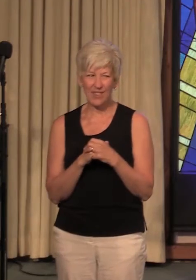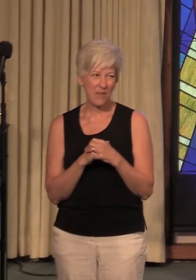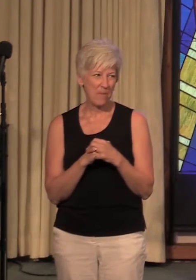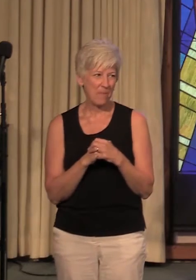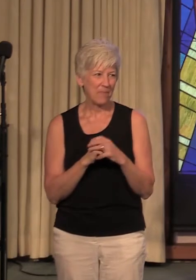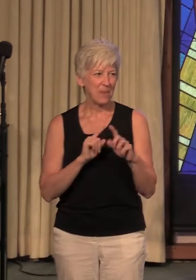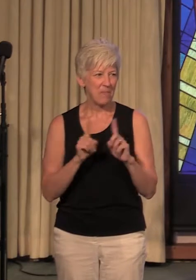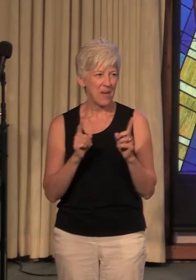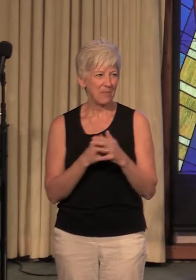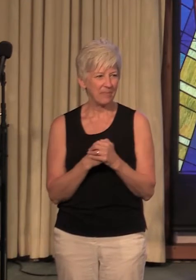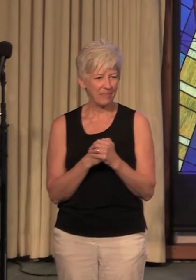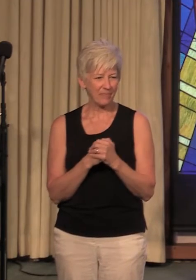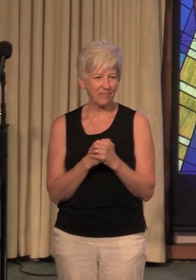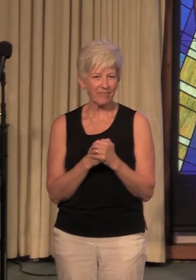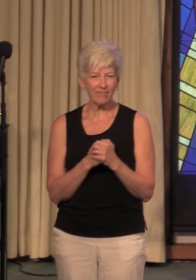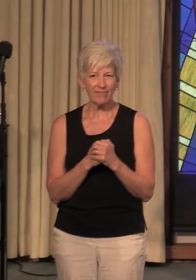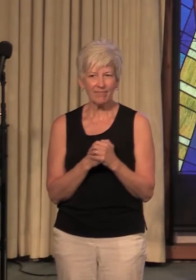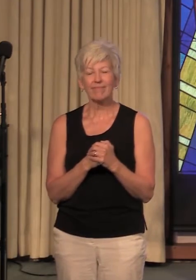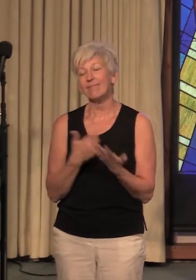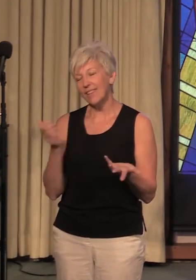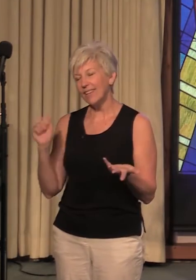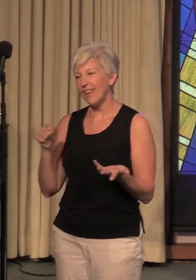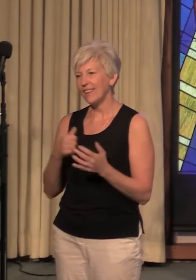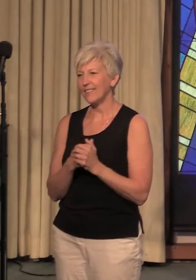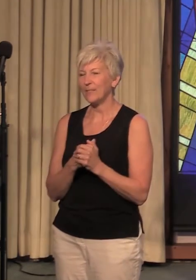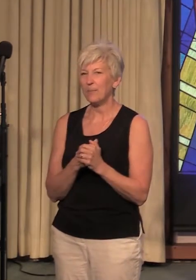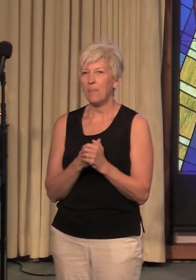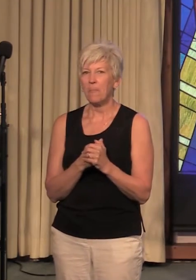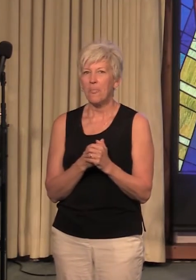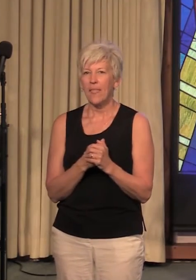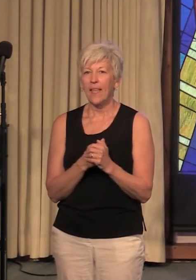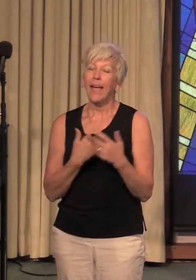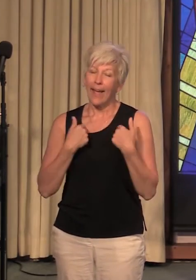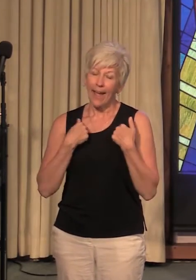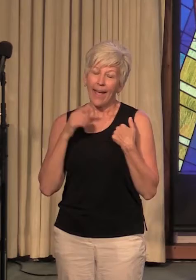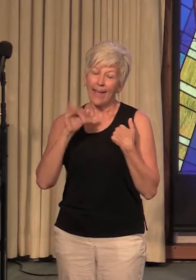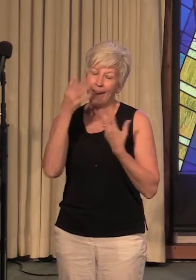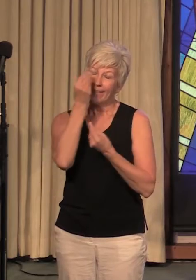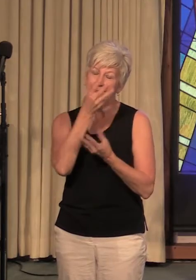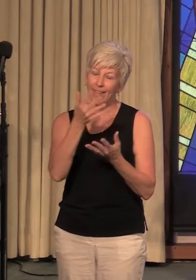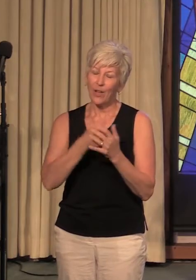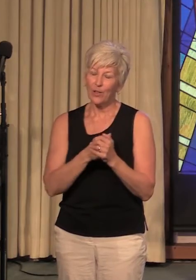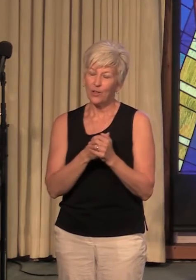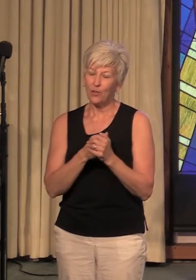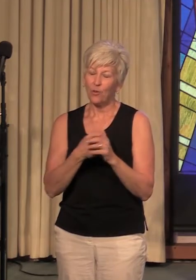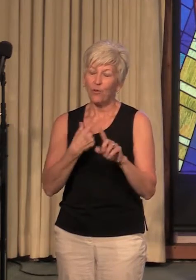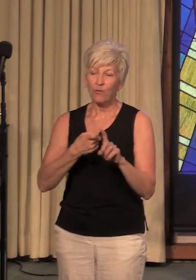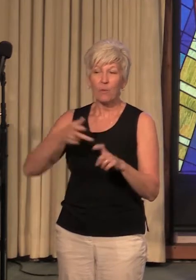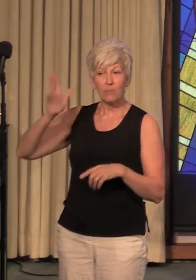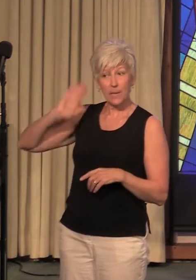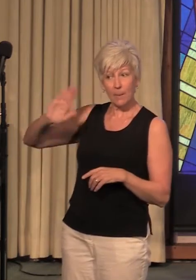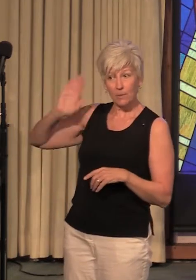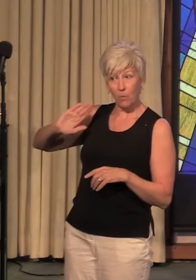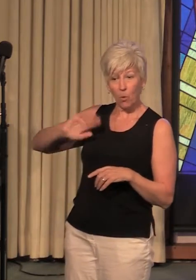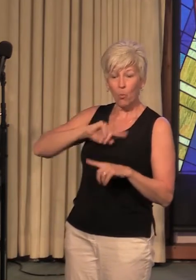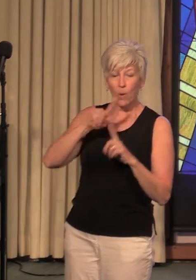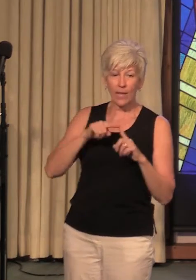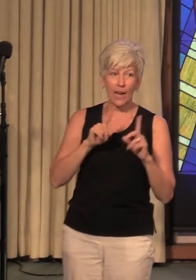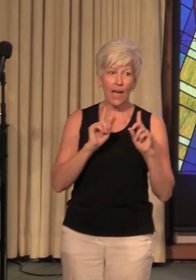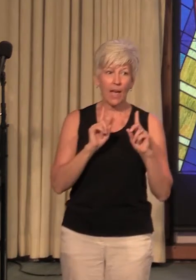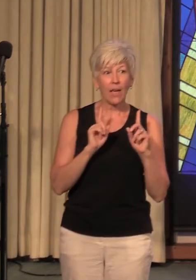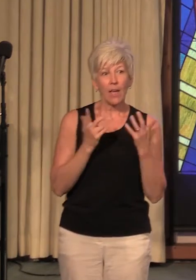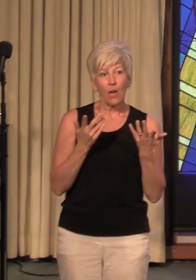But, but yes, we, and I can tell you from times before when I went through relationship